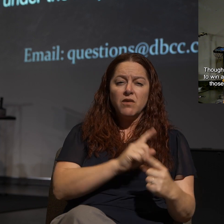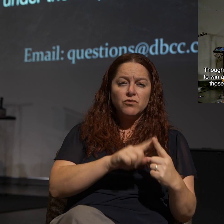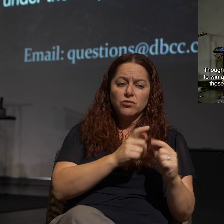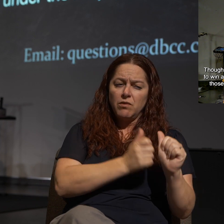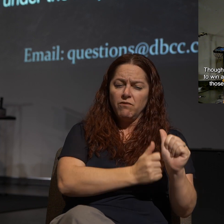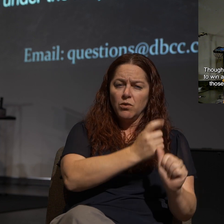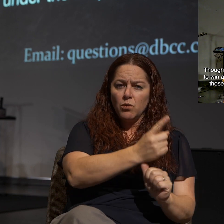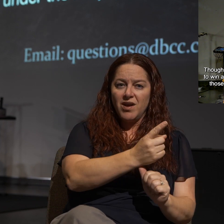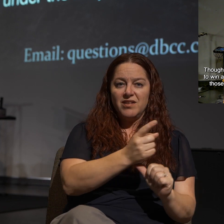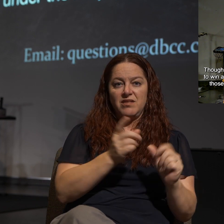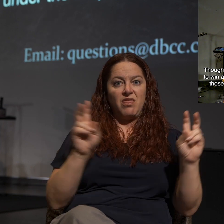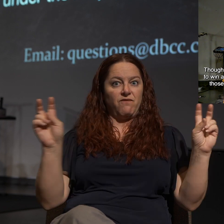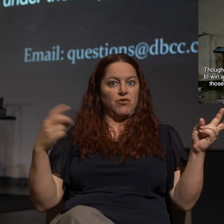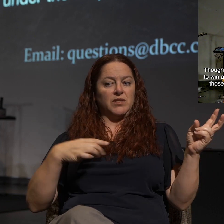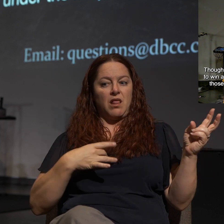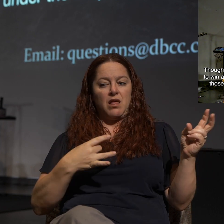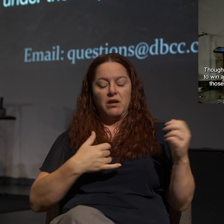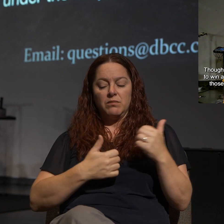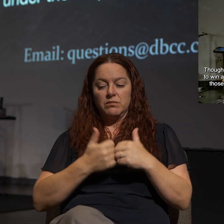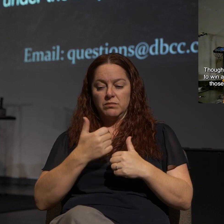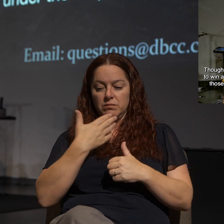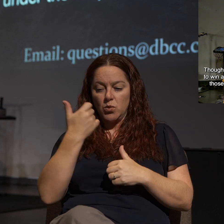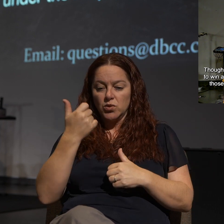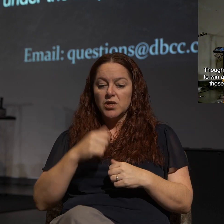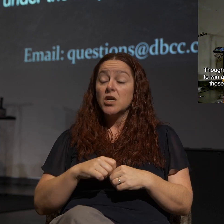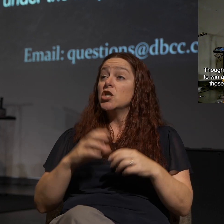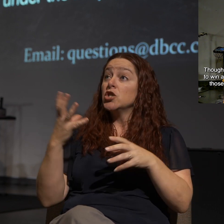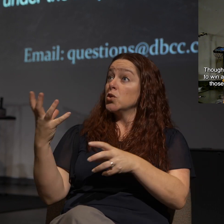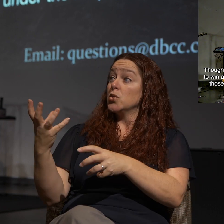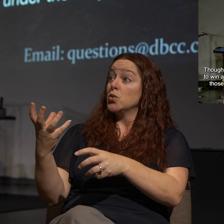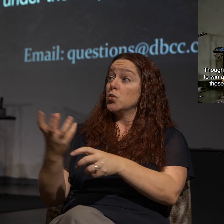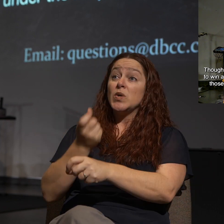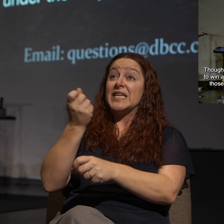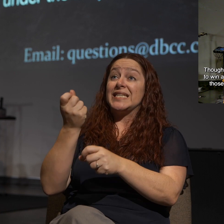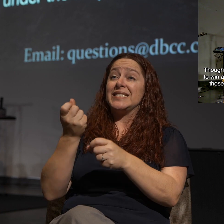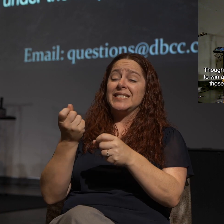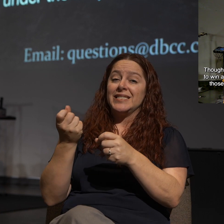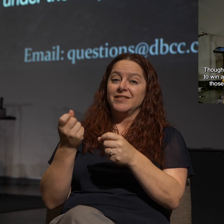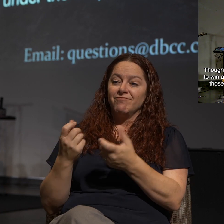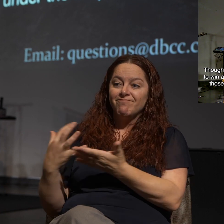And here's the phrase that I love the most from this passage. To win as many as possible.